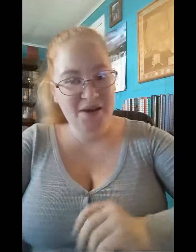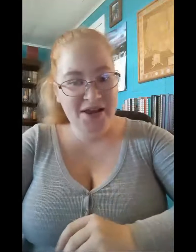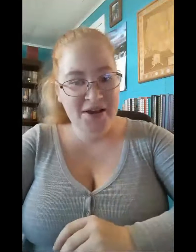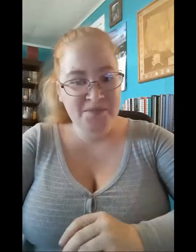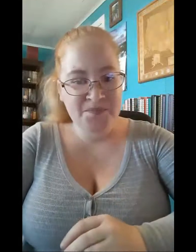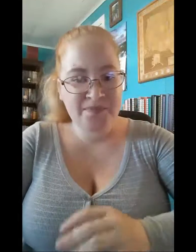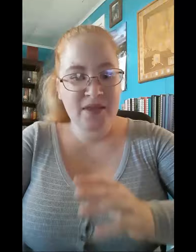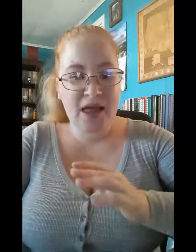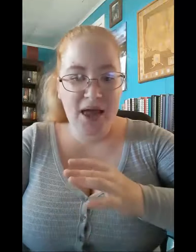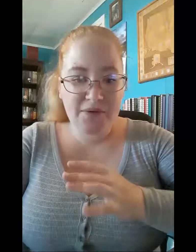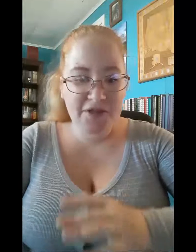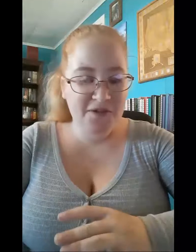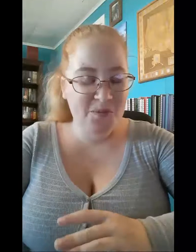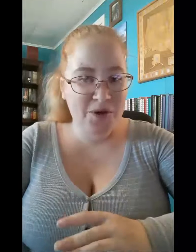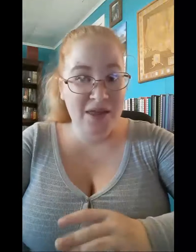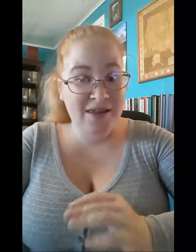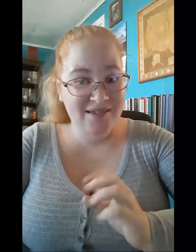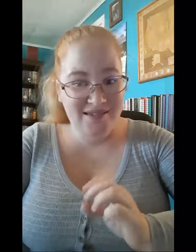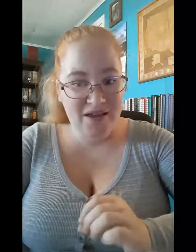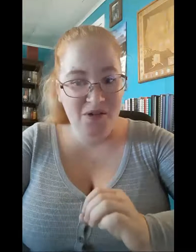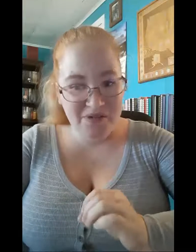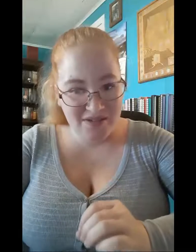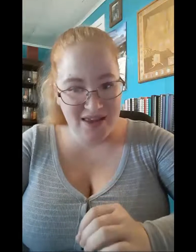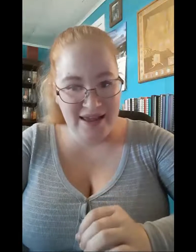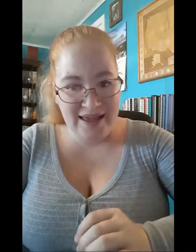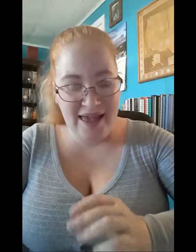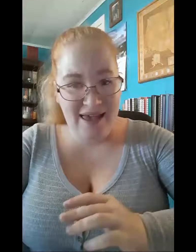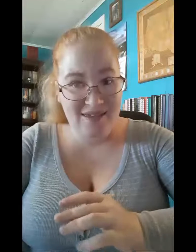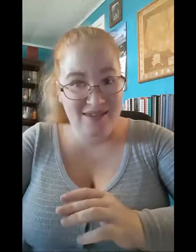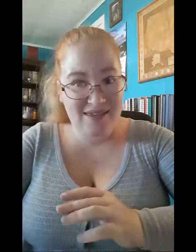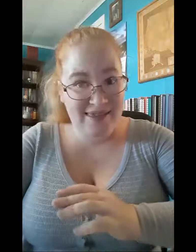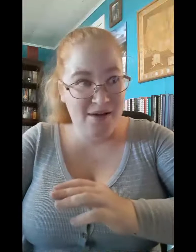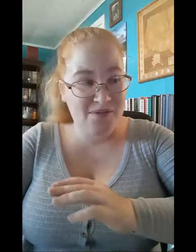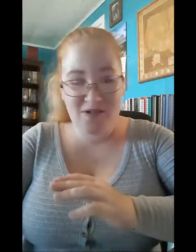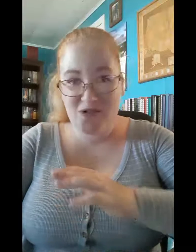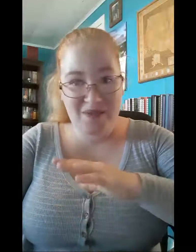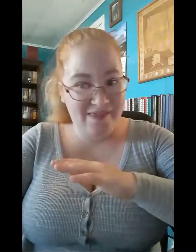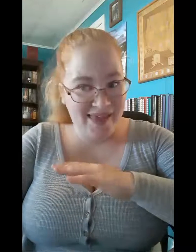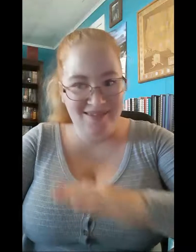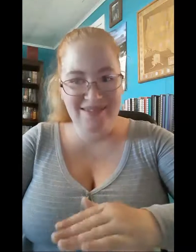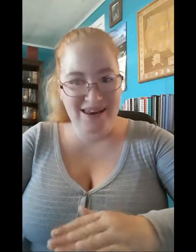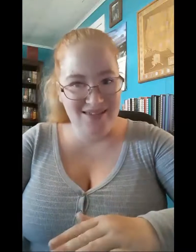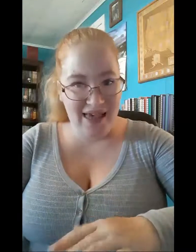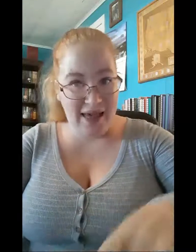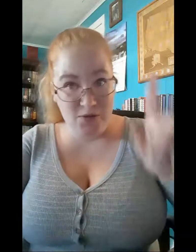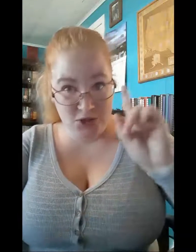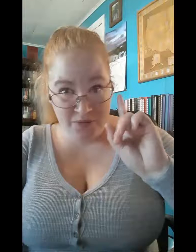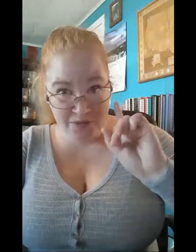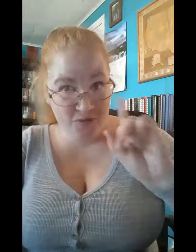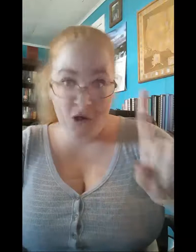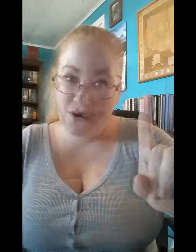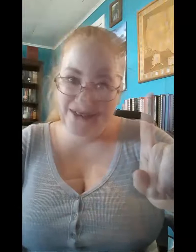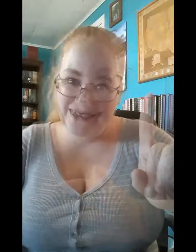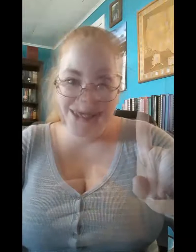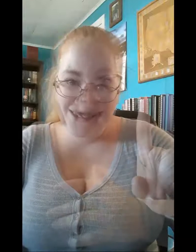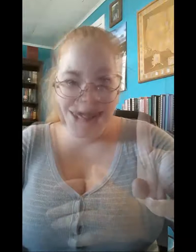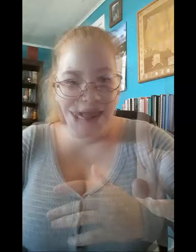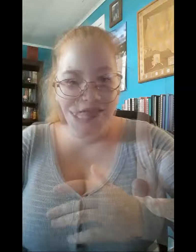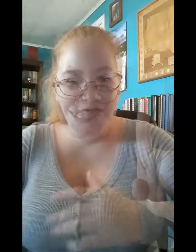rating? I read this book in a single sitting, and that took me less than a day, which was so worth it. And it